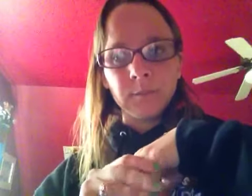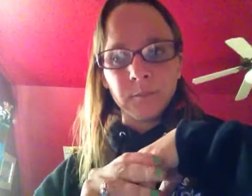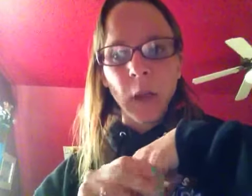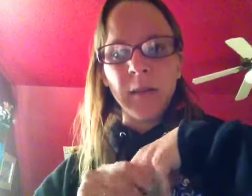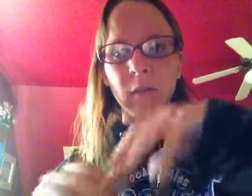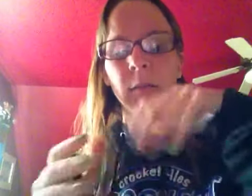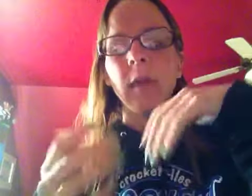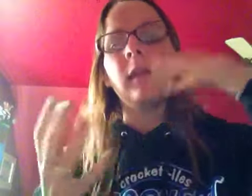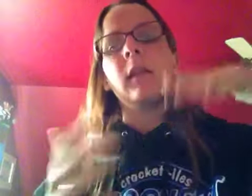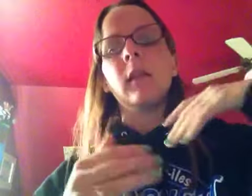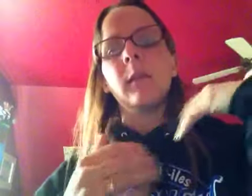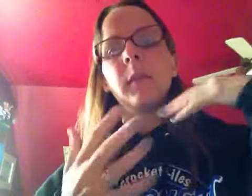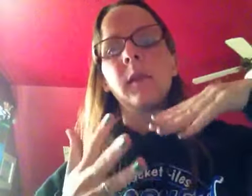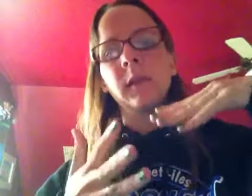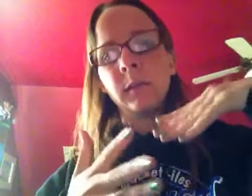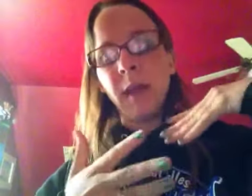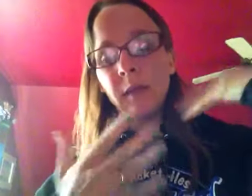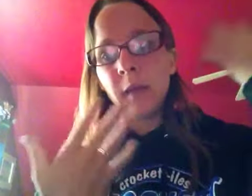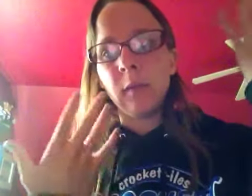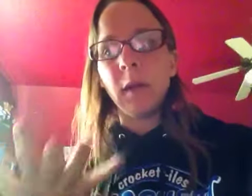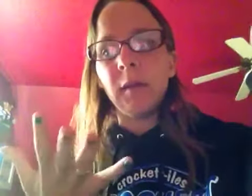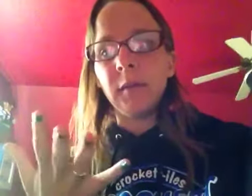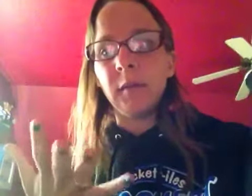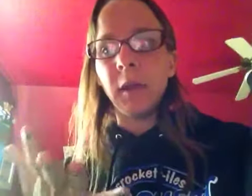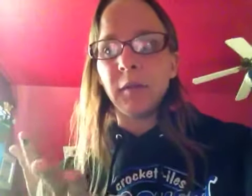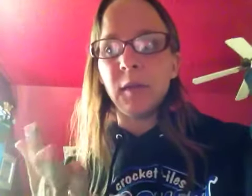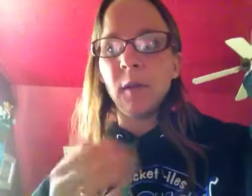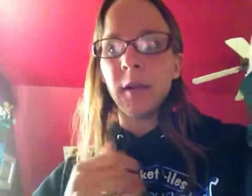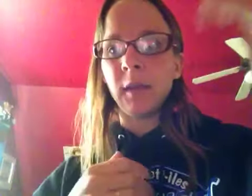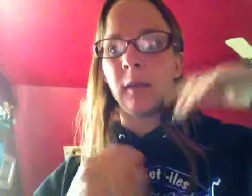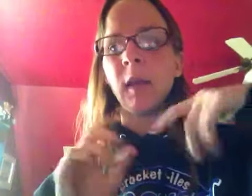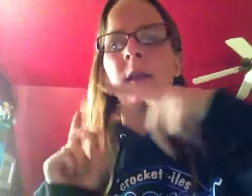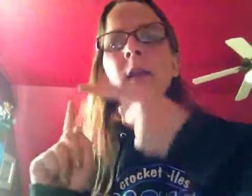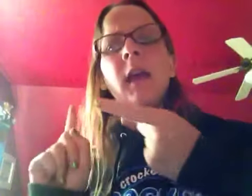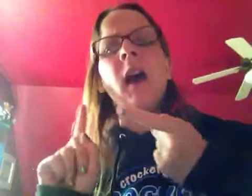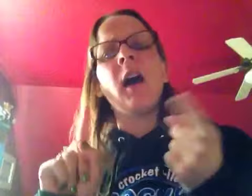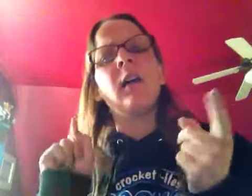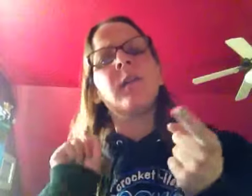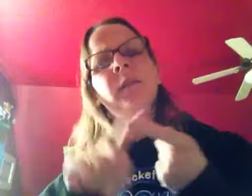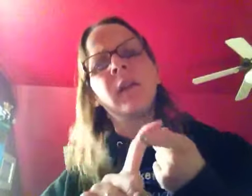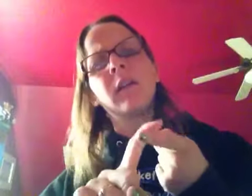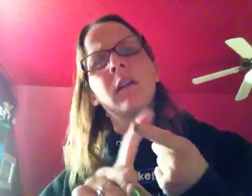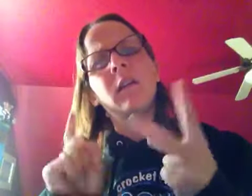I mean, oops, it's a, you can just paint like whatever you want there. Like they have figures,